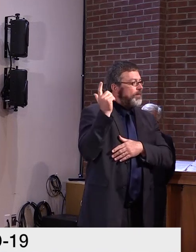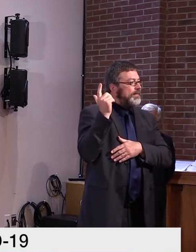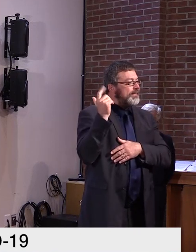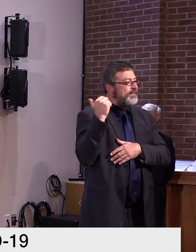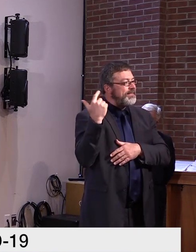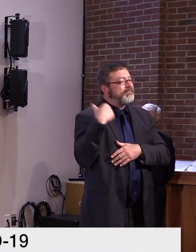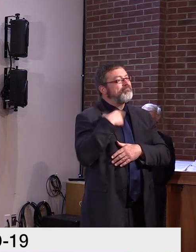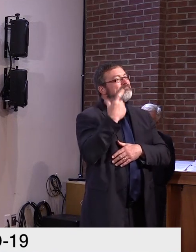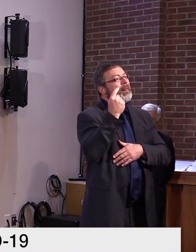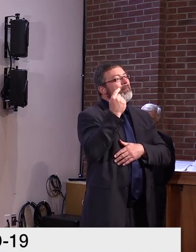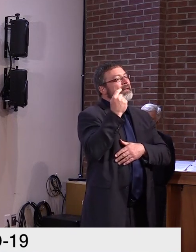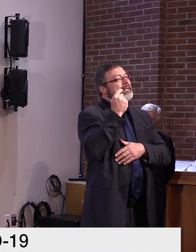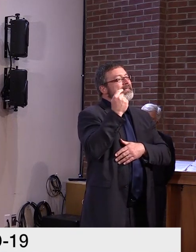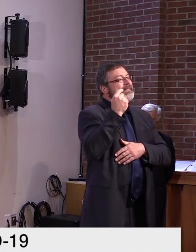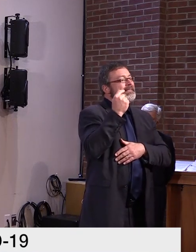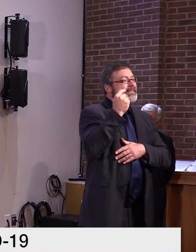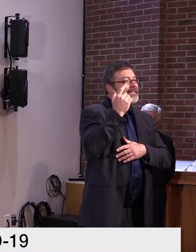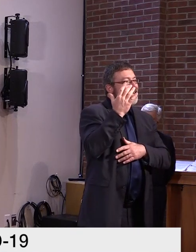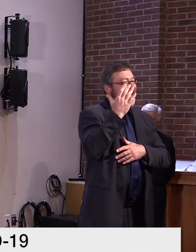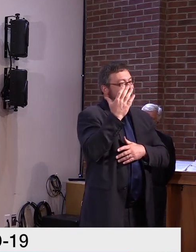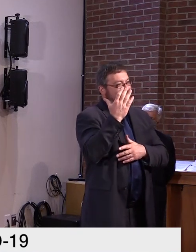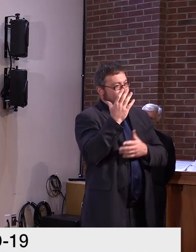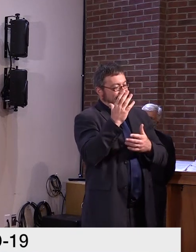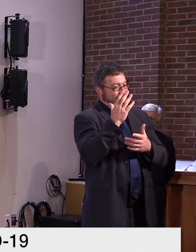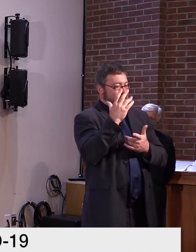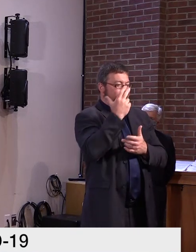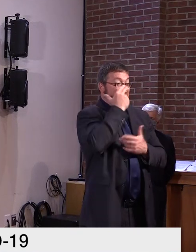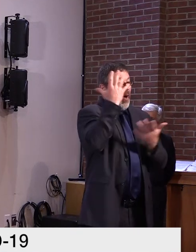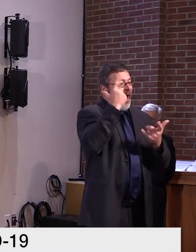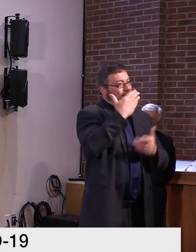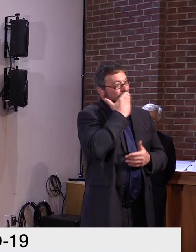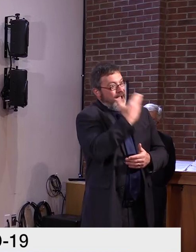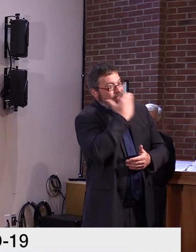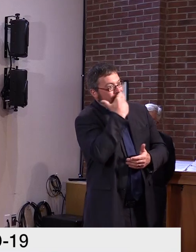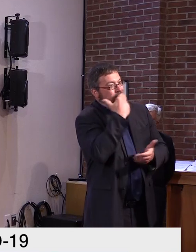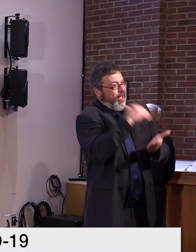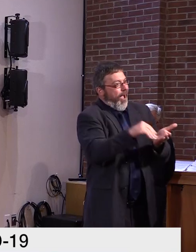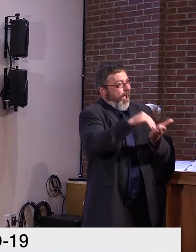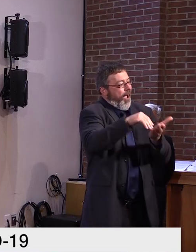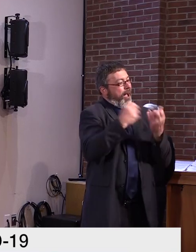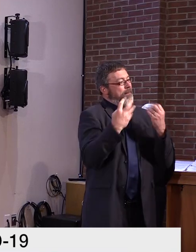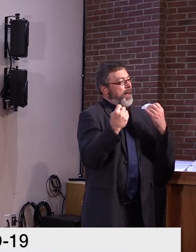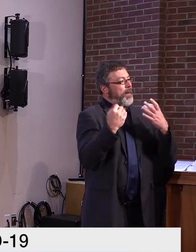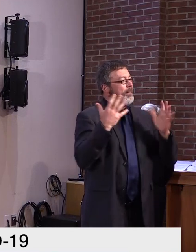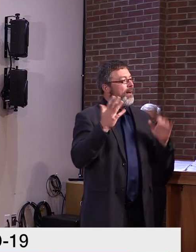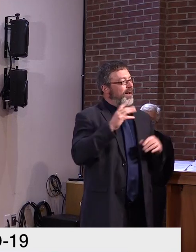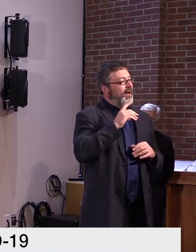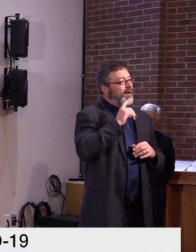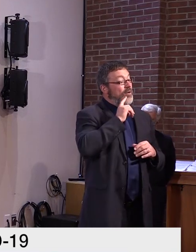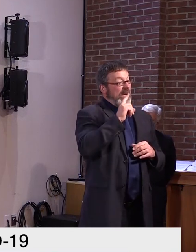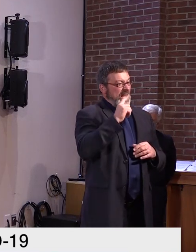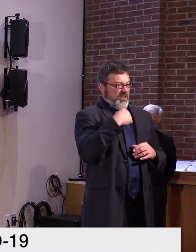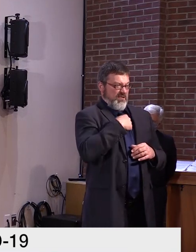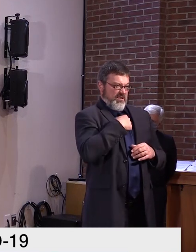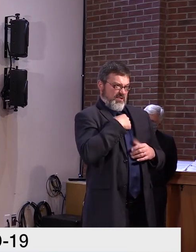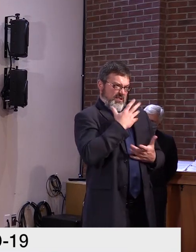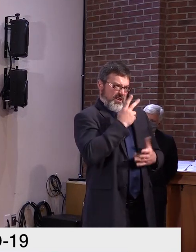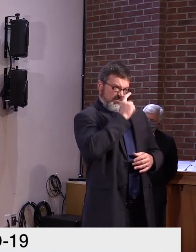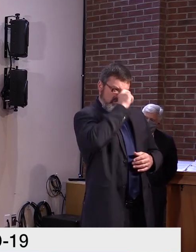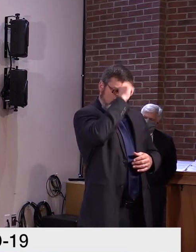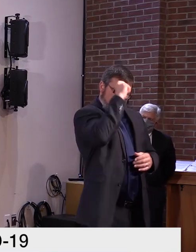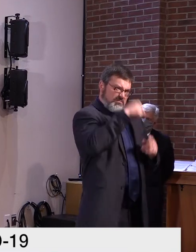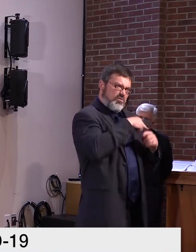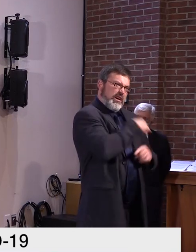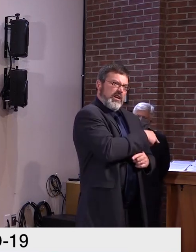a lot of us. But we must thank him as well for all of the hard work that he put into this project and